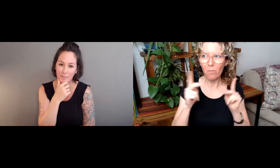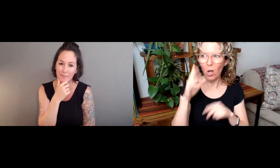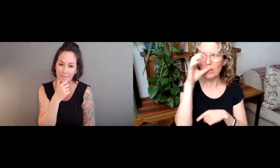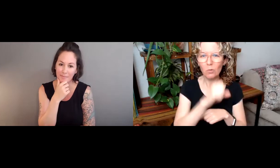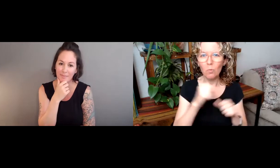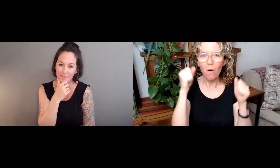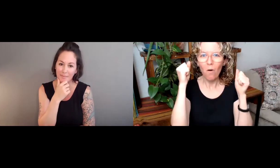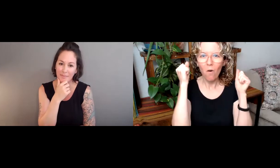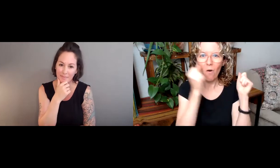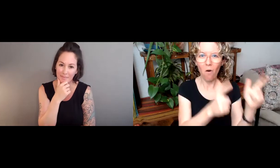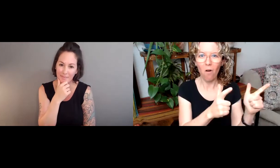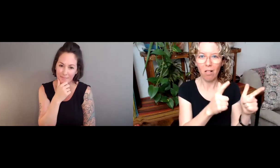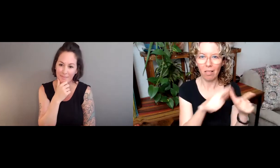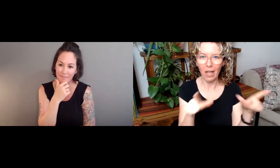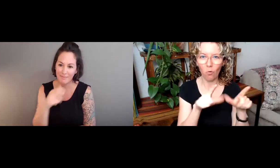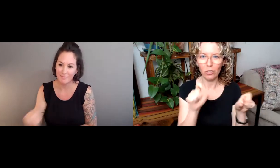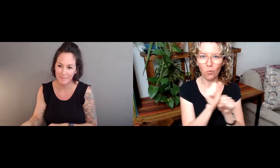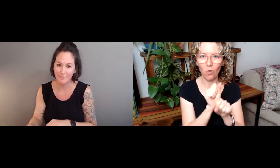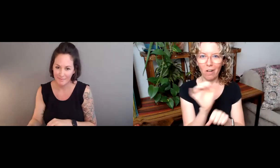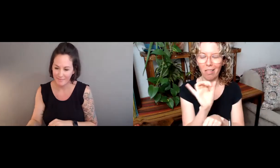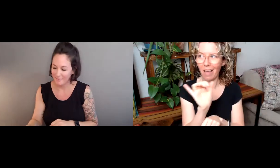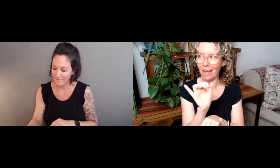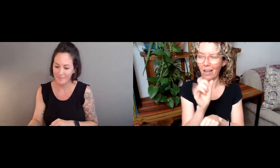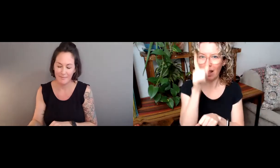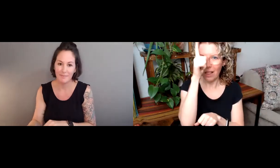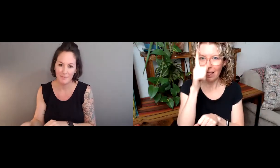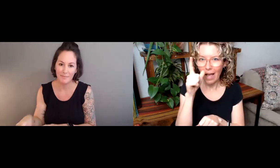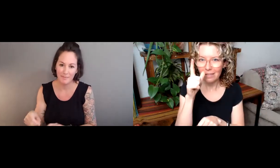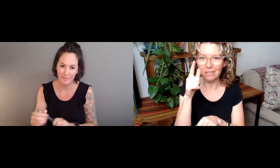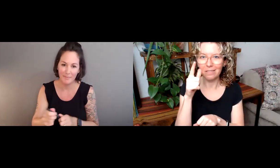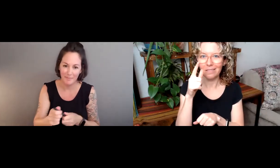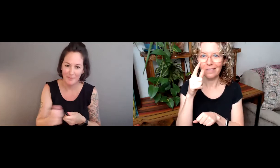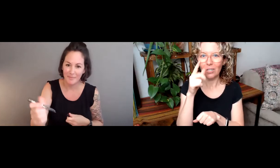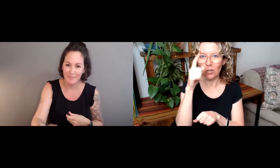In the early aspects of spoken language research.